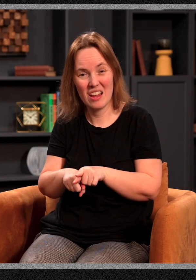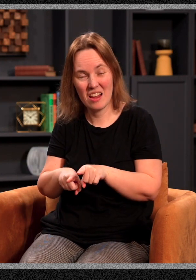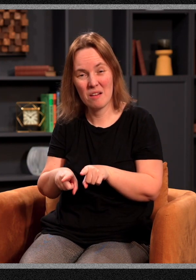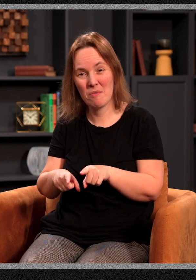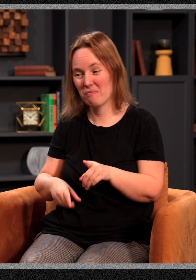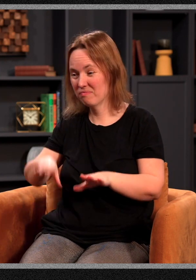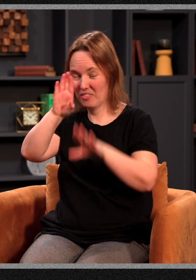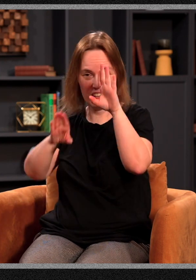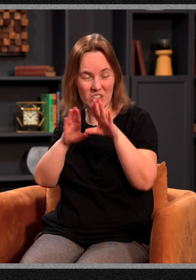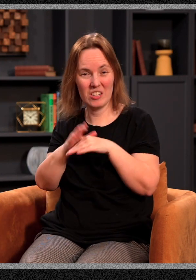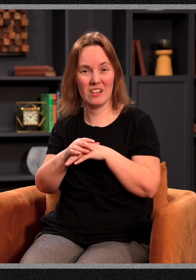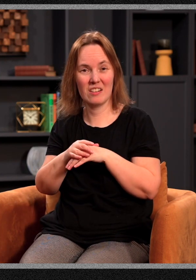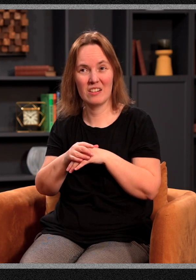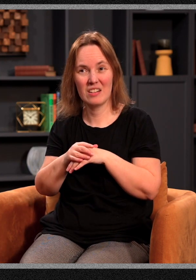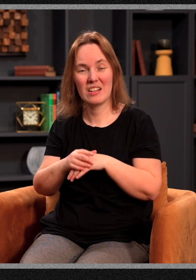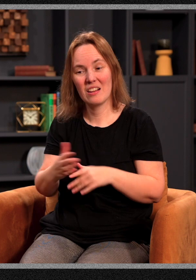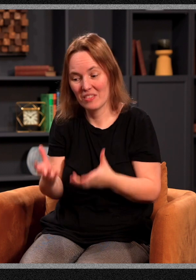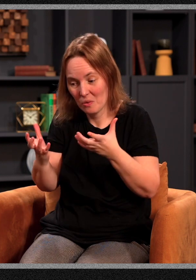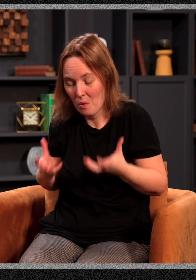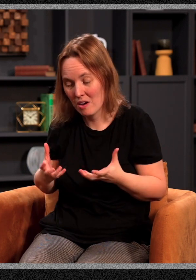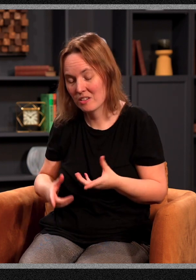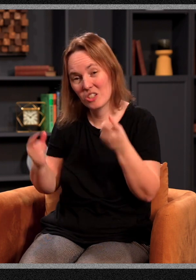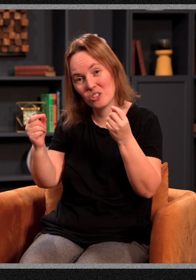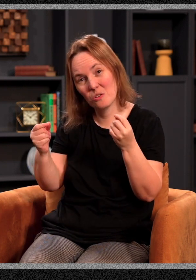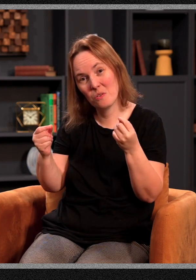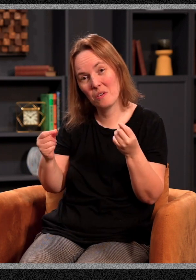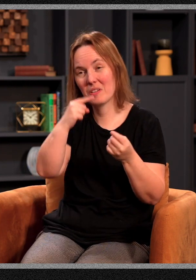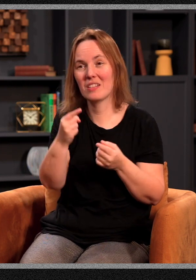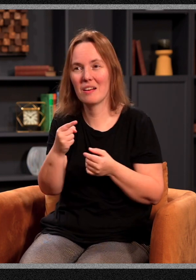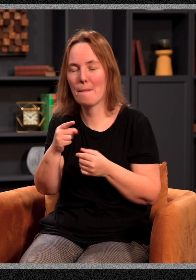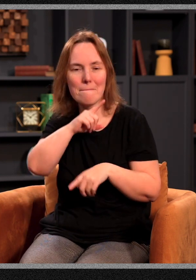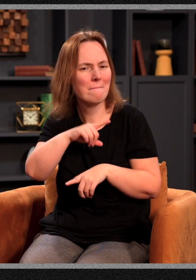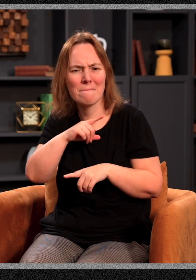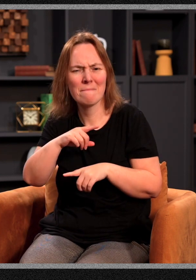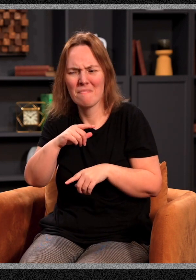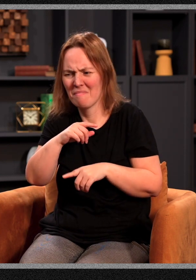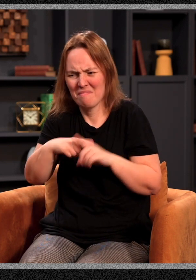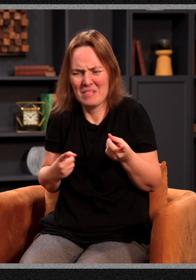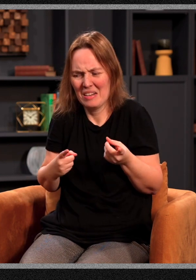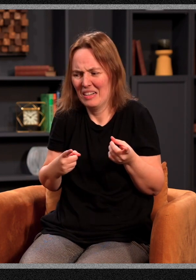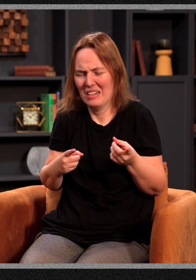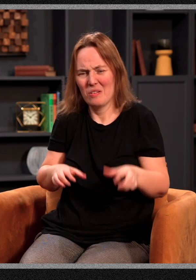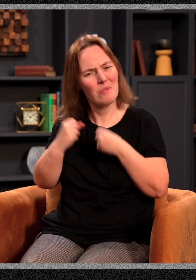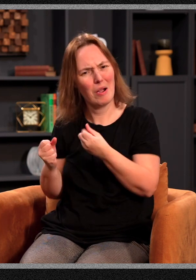of me, he said in Romans 7. He said, I have the desire to do what it says, what is good, but I don't have the power to carry it out.